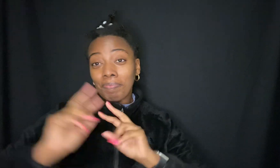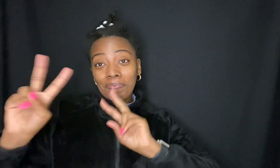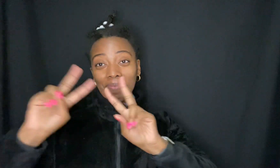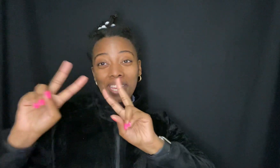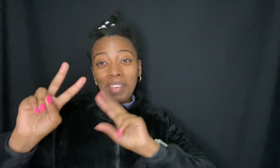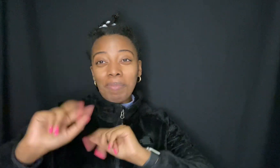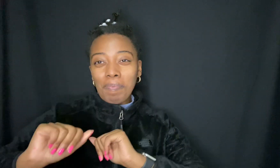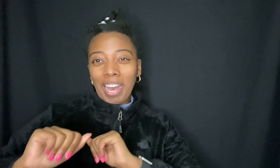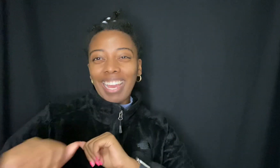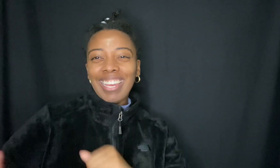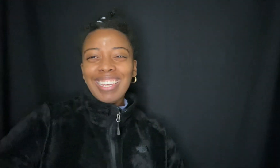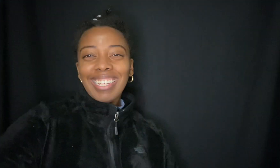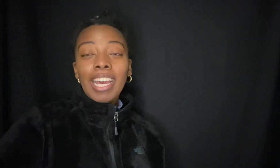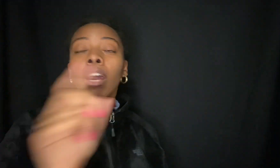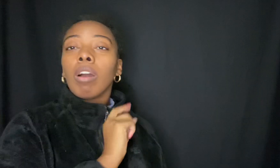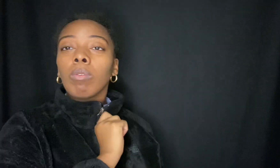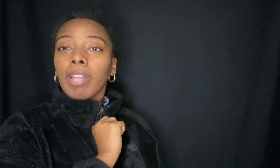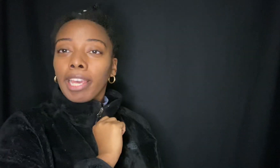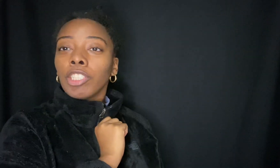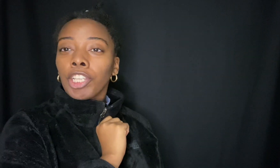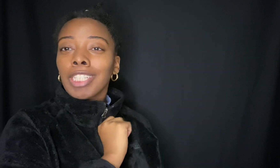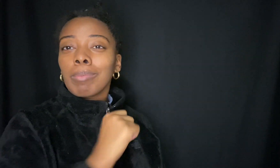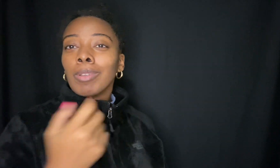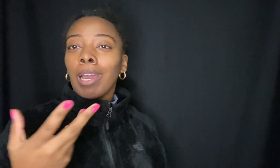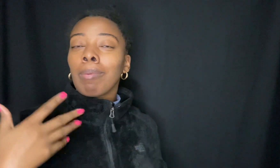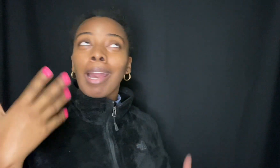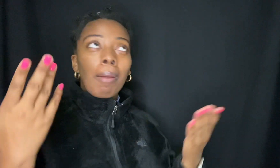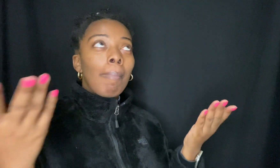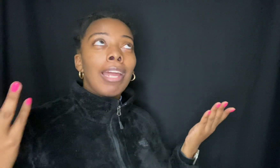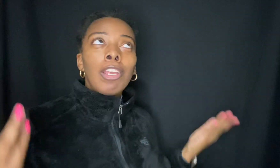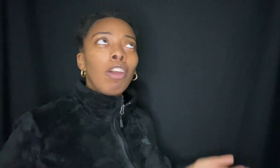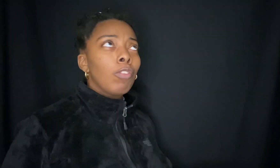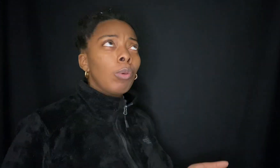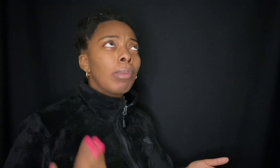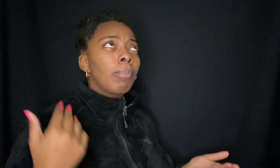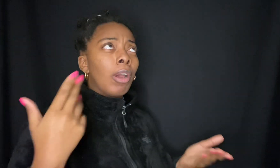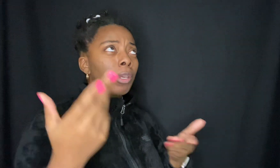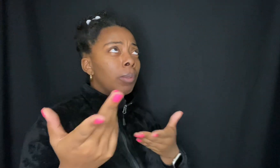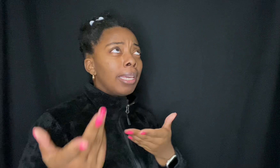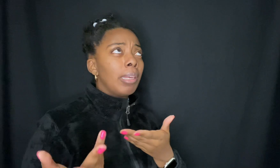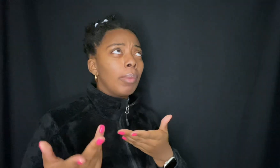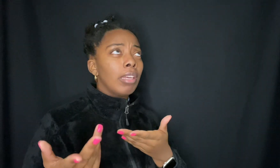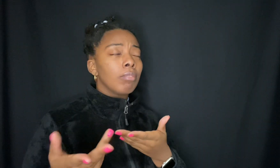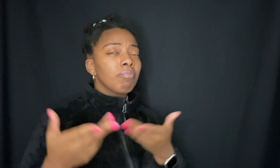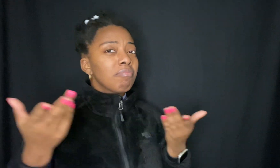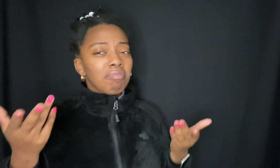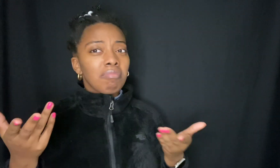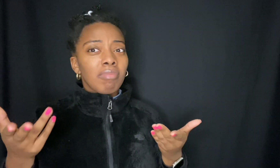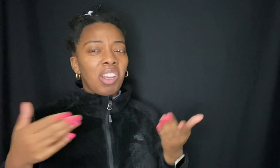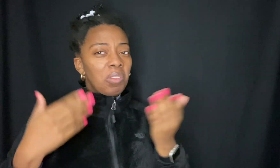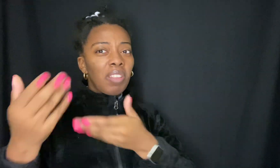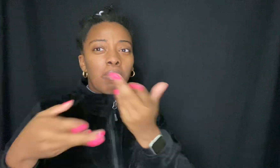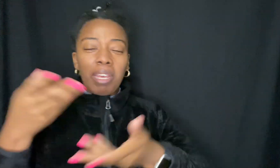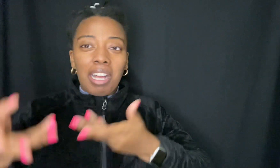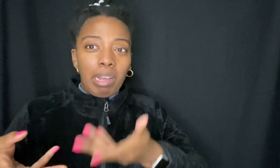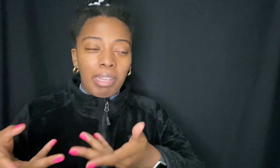exactly bye oh like share subscribe mad at y'all viewing me but are you liking me are you leaving me in comment